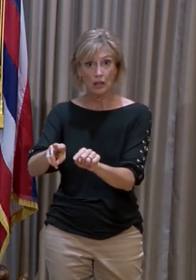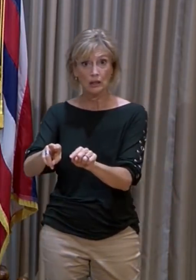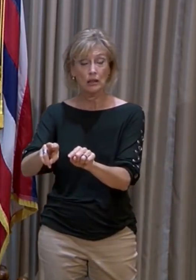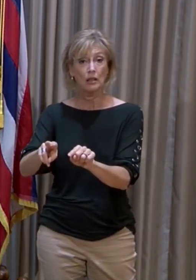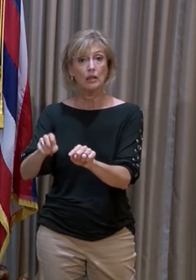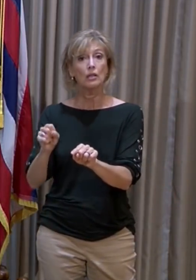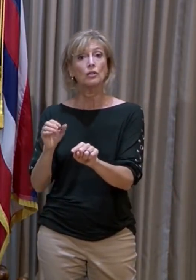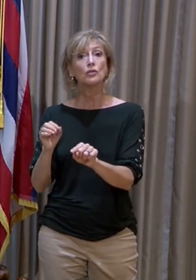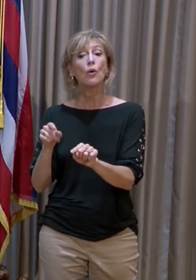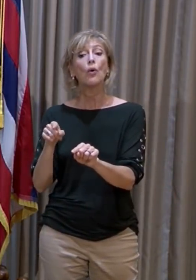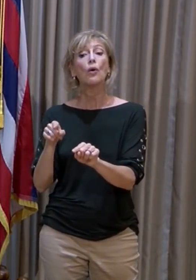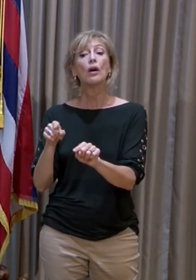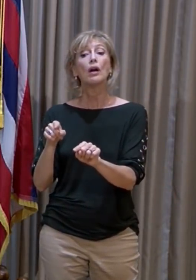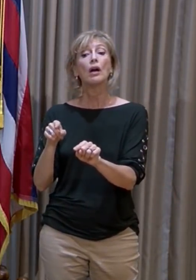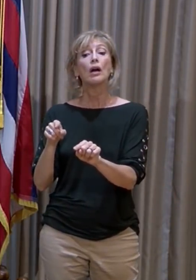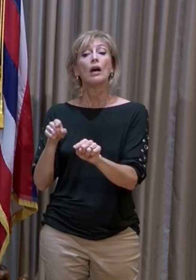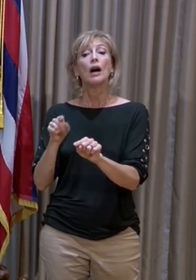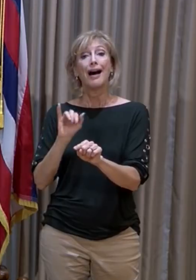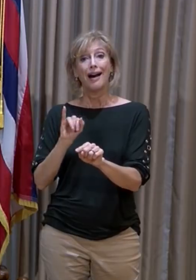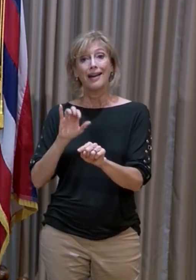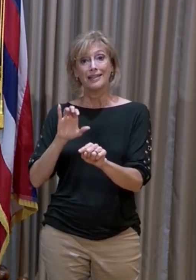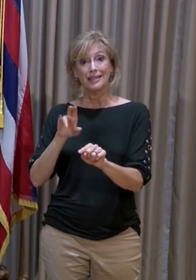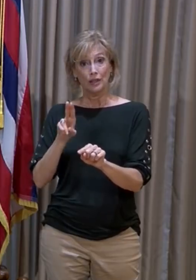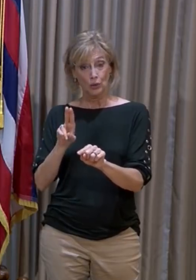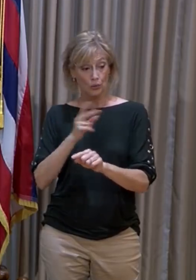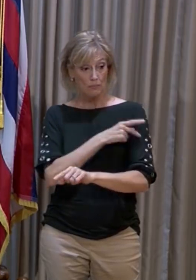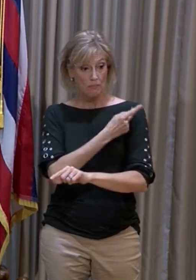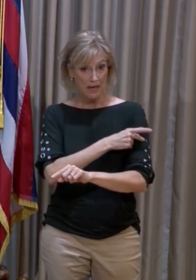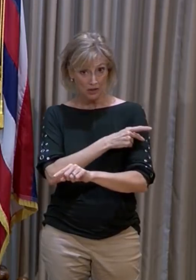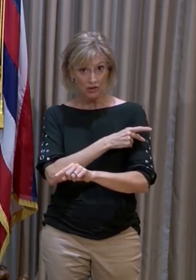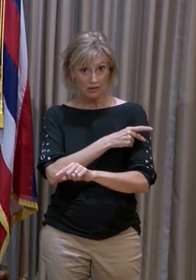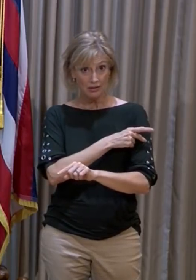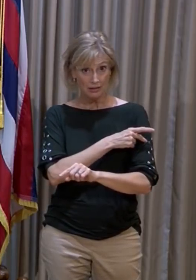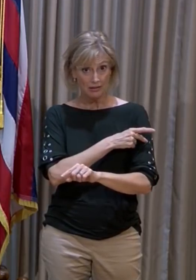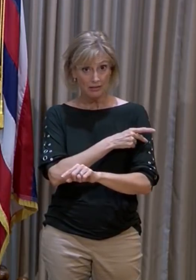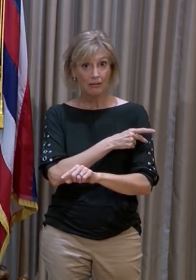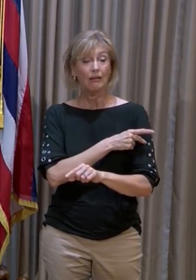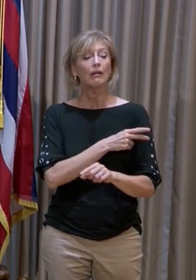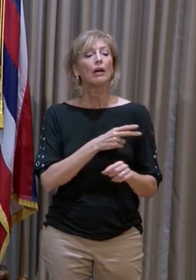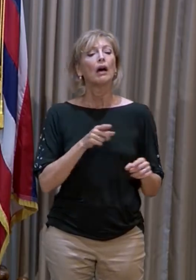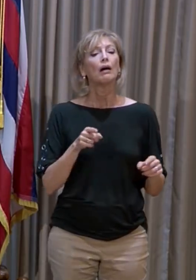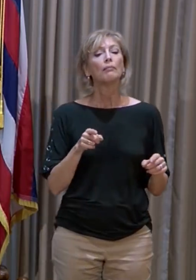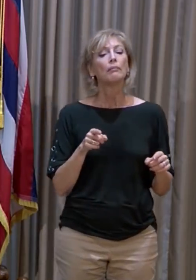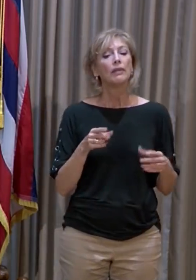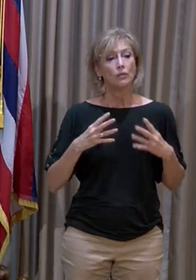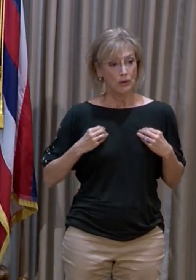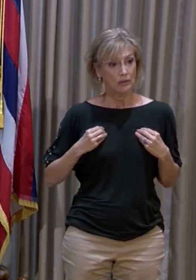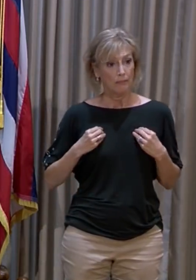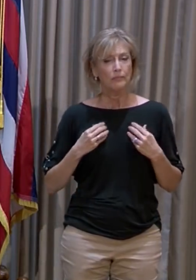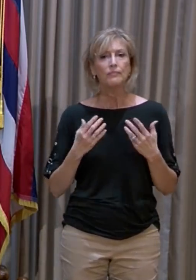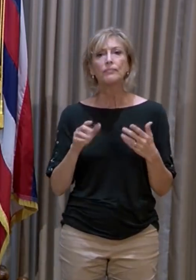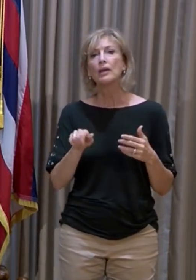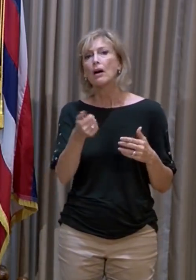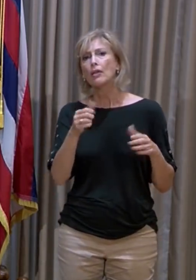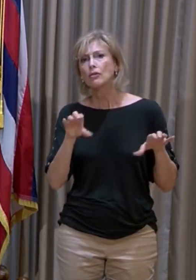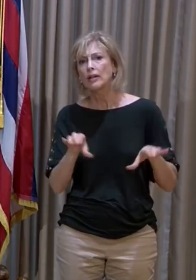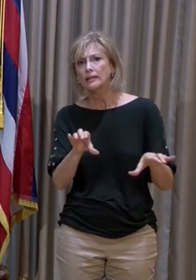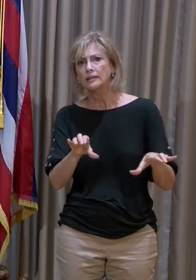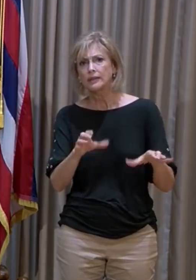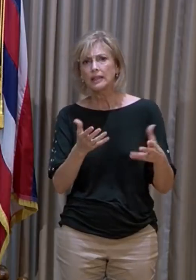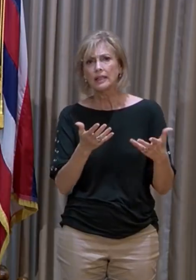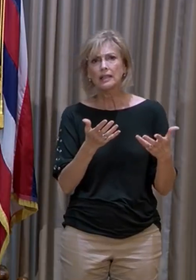able to take ICU patients. You know, there are other activities that are geared toward